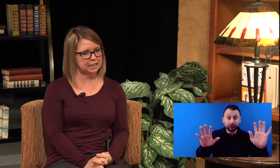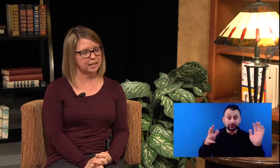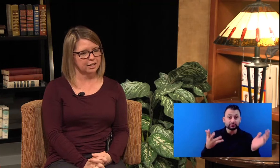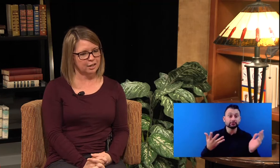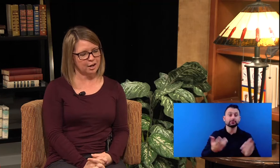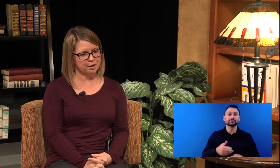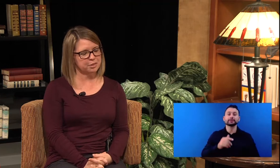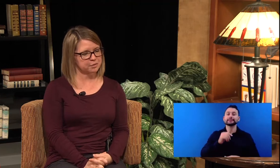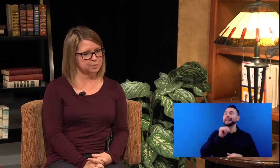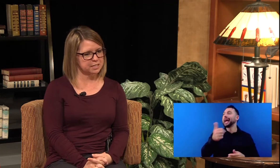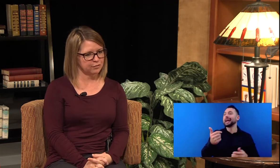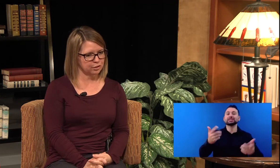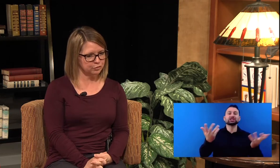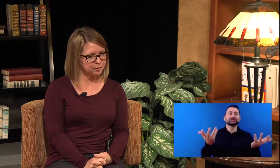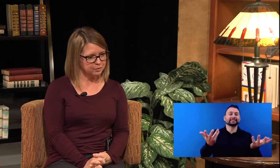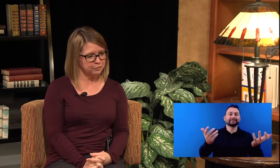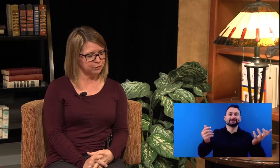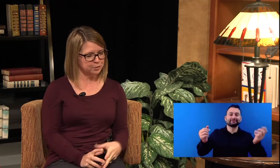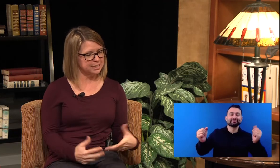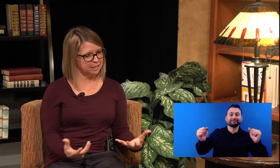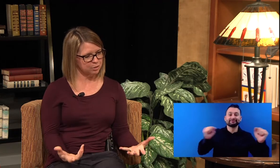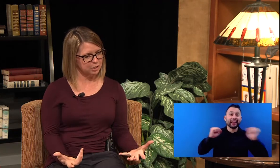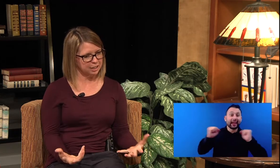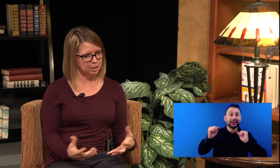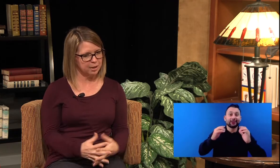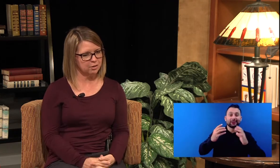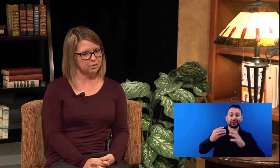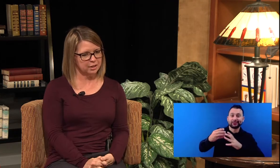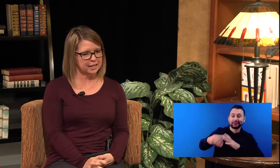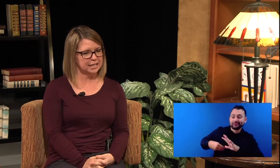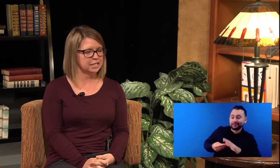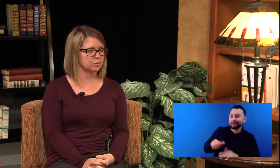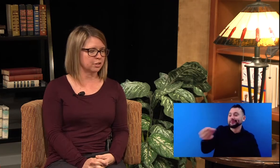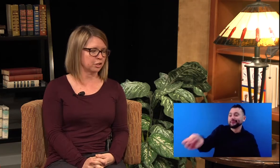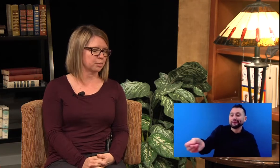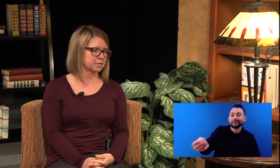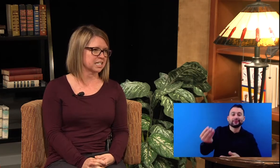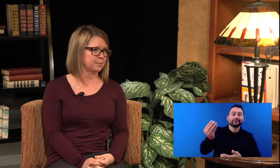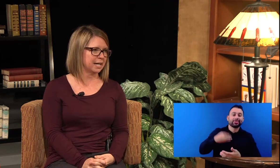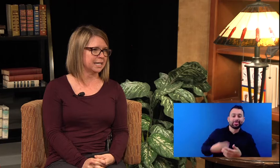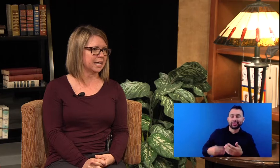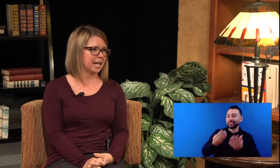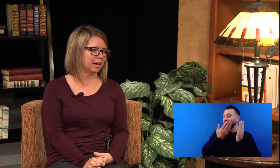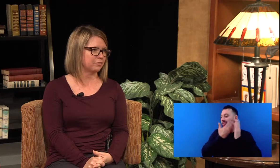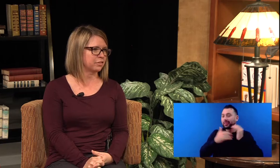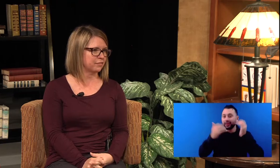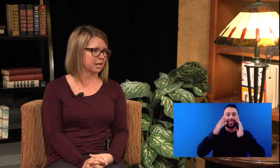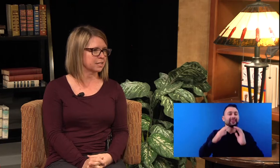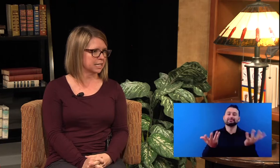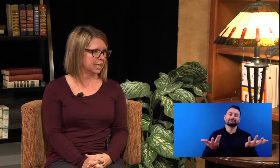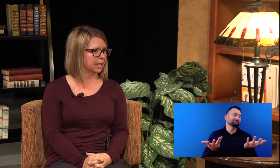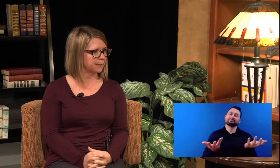those specific fluids that we're talking about that get into another person's body that have the virus in it.